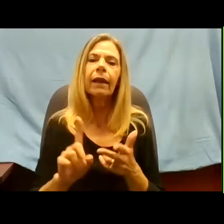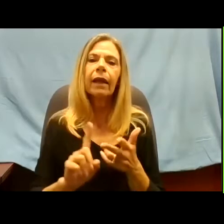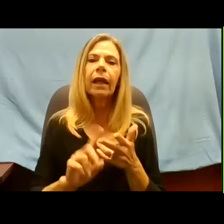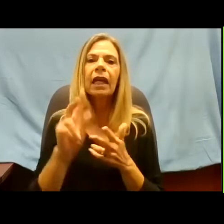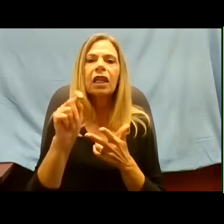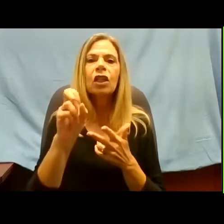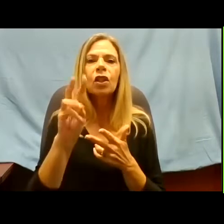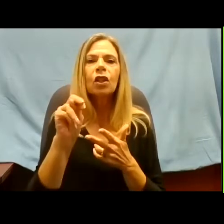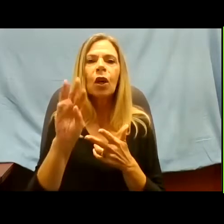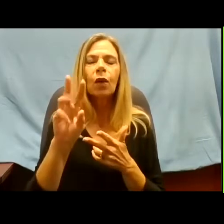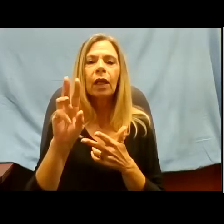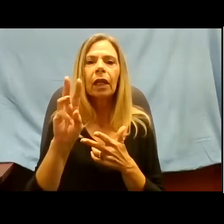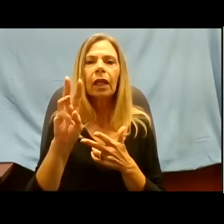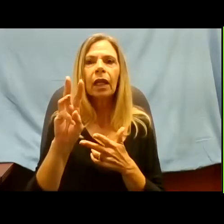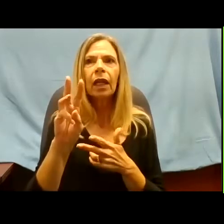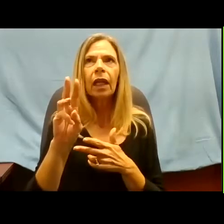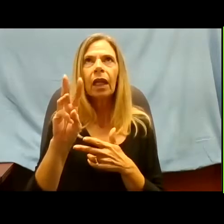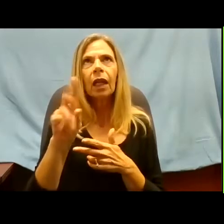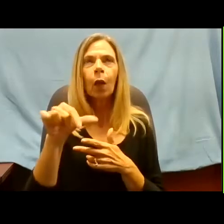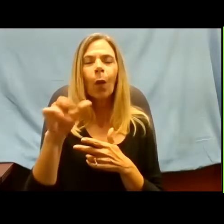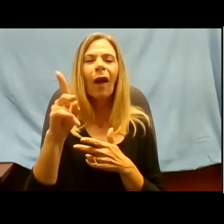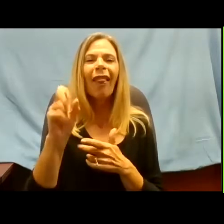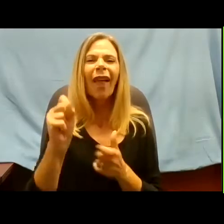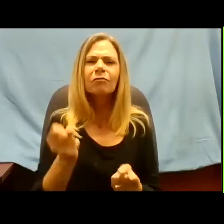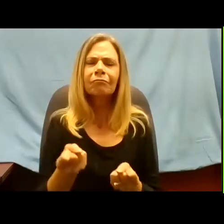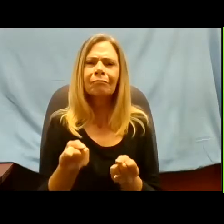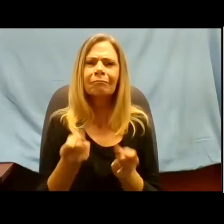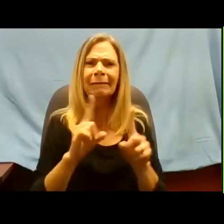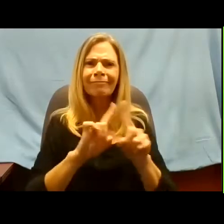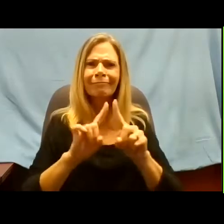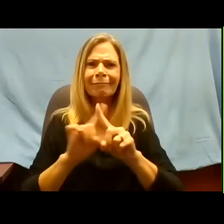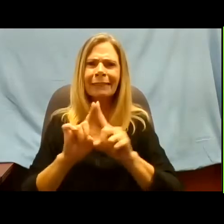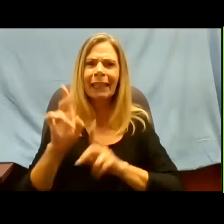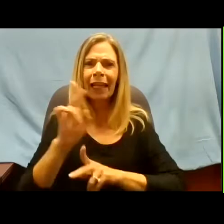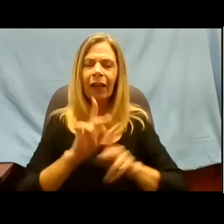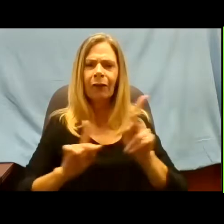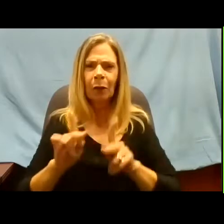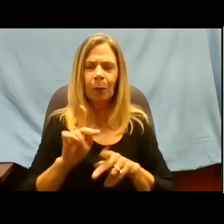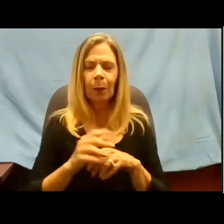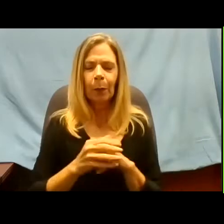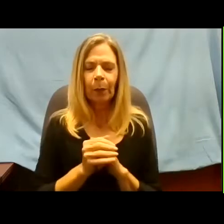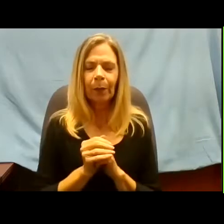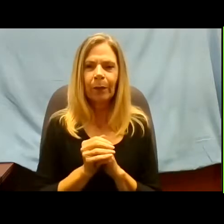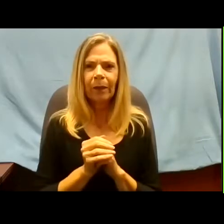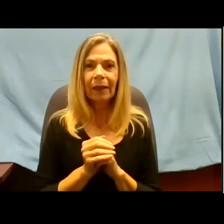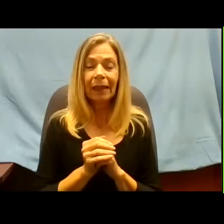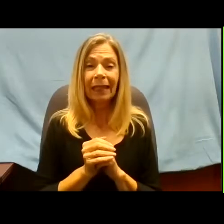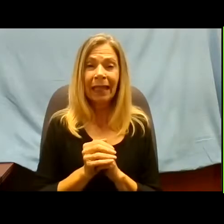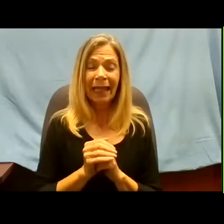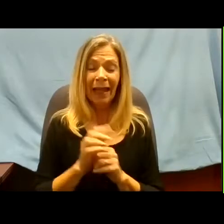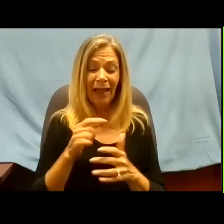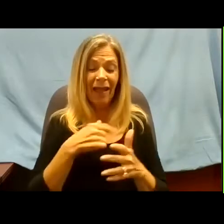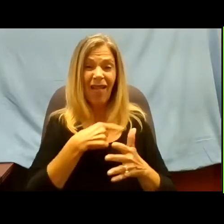So many people. But I'm not going to give a history of all those people,